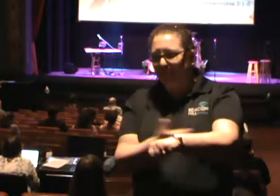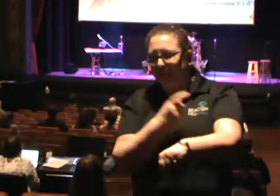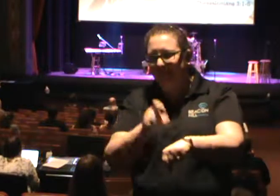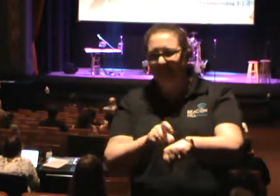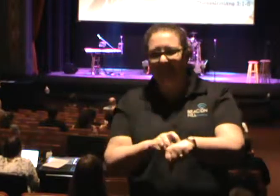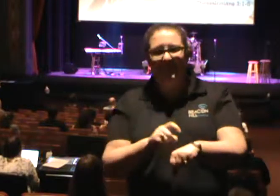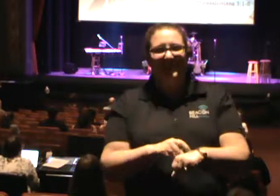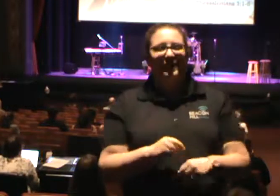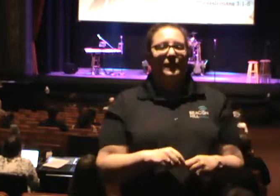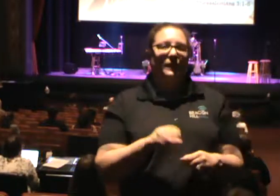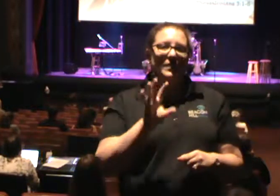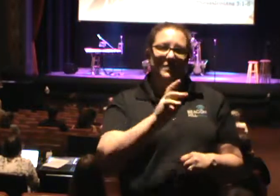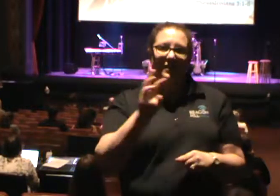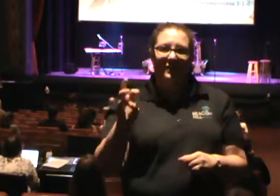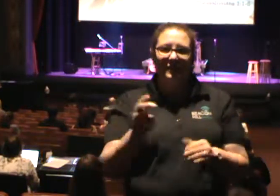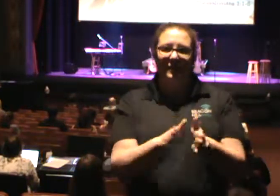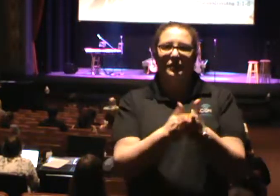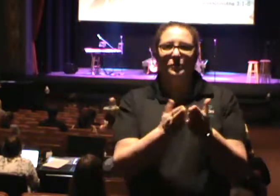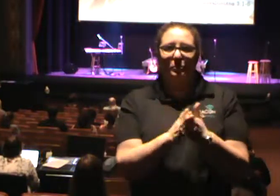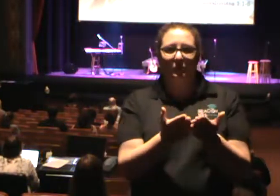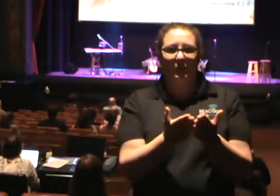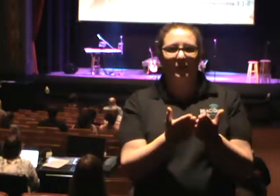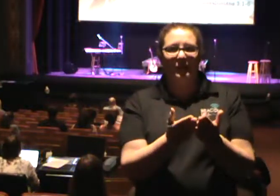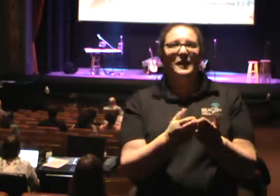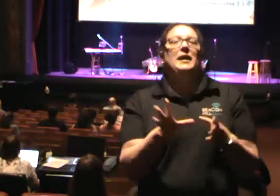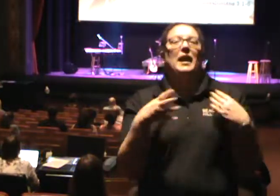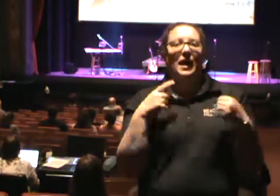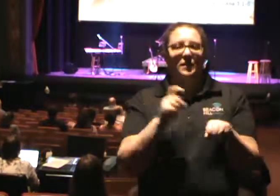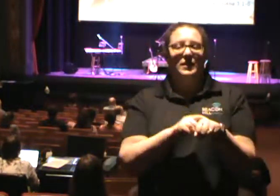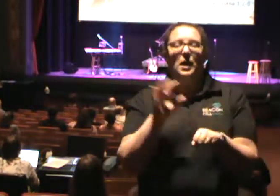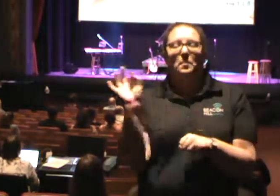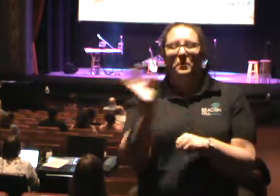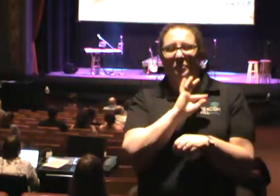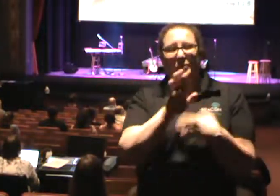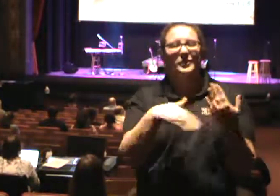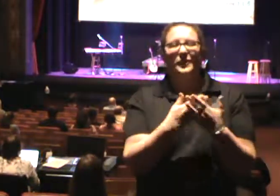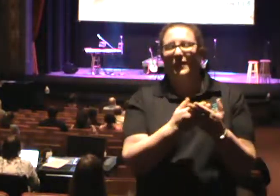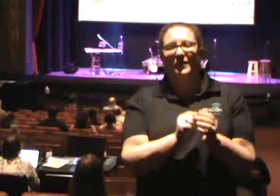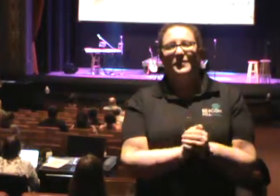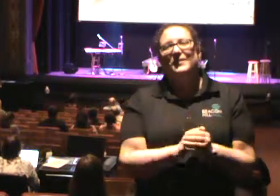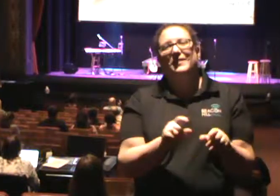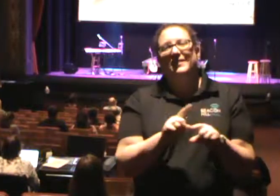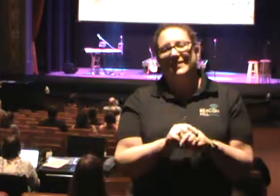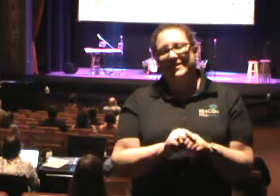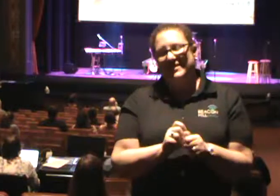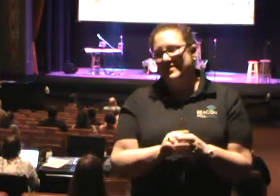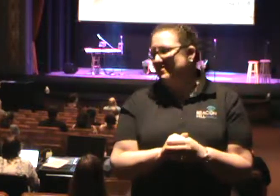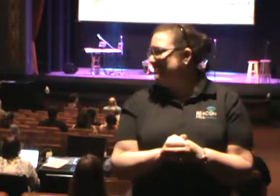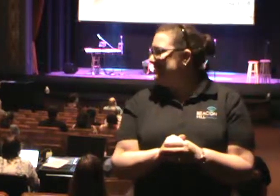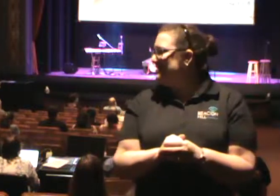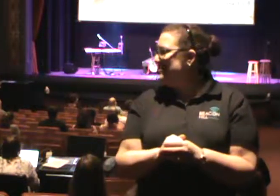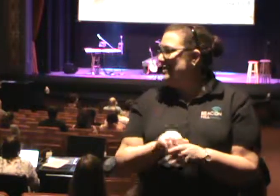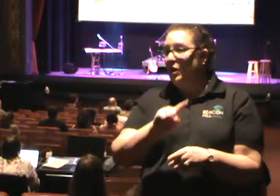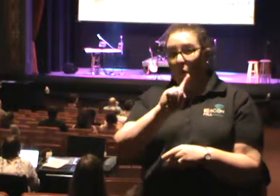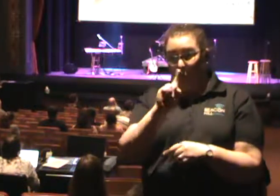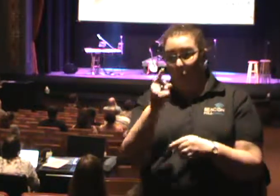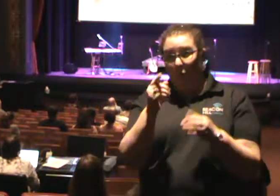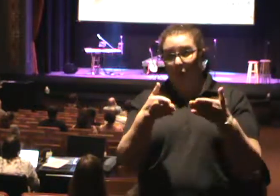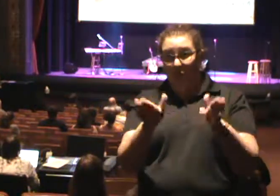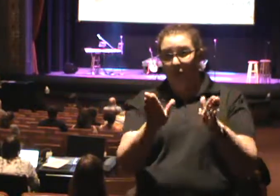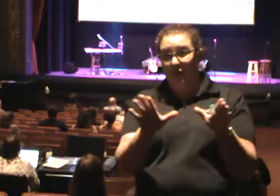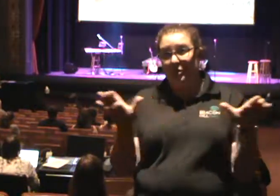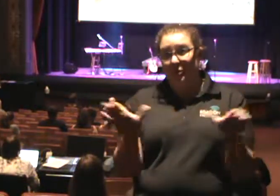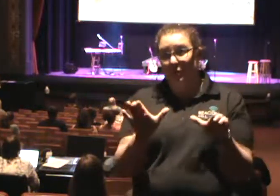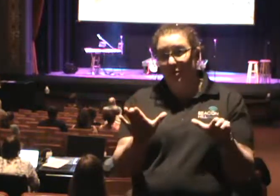So there's 66 books, and I've got time to preach them all. One of the ways that we do